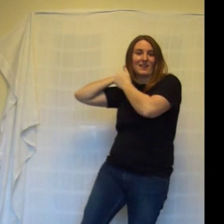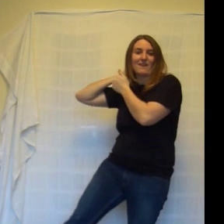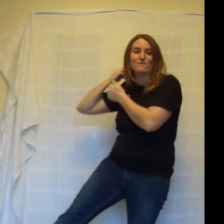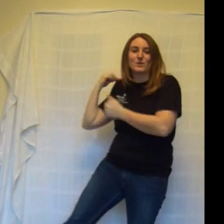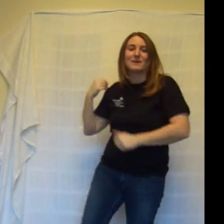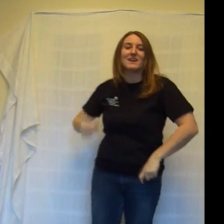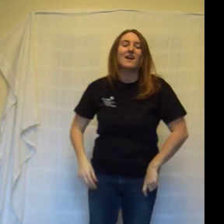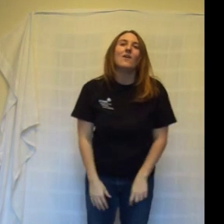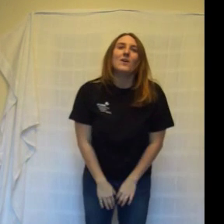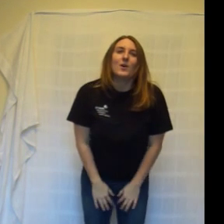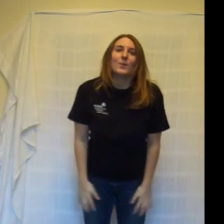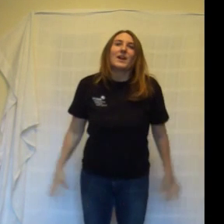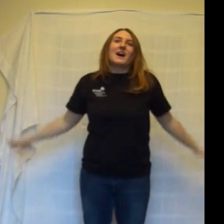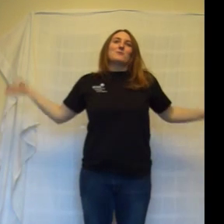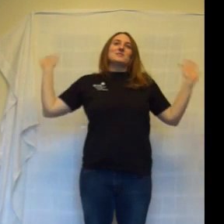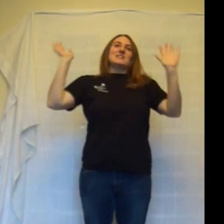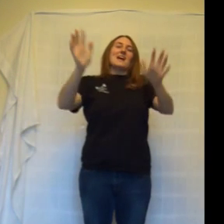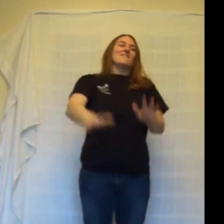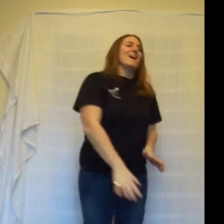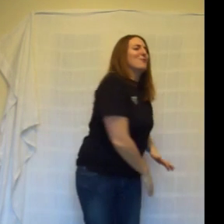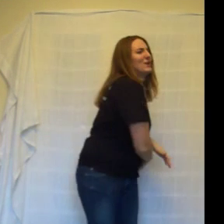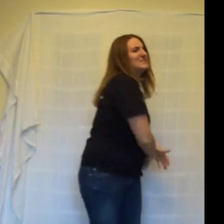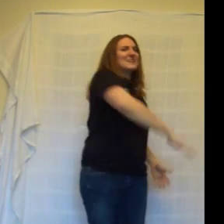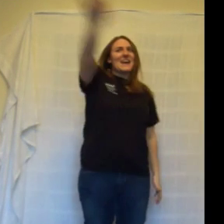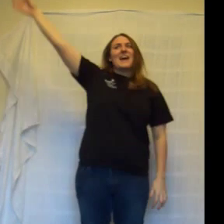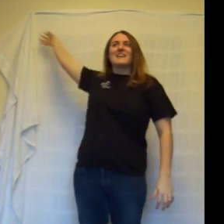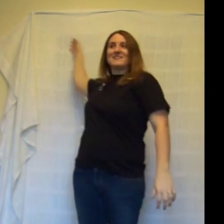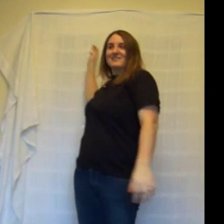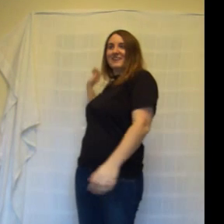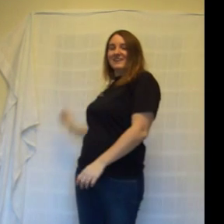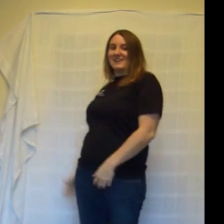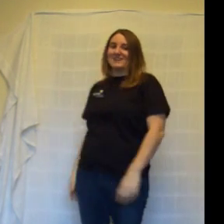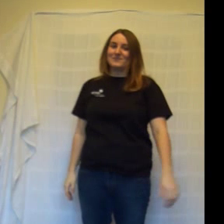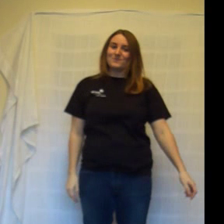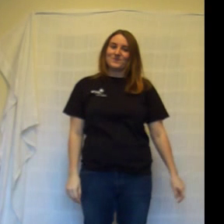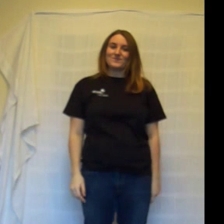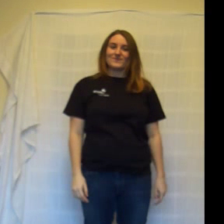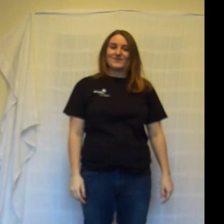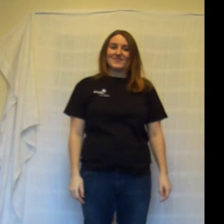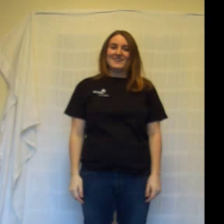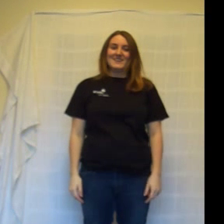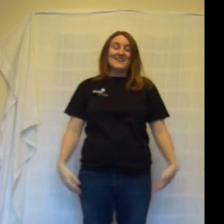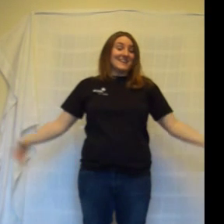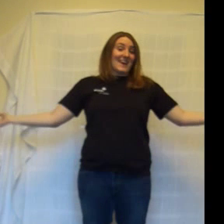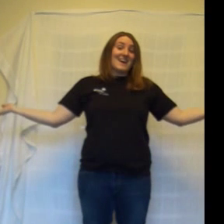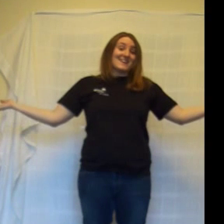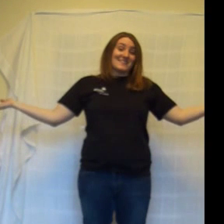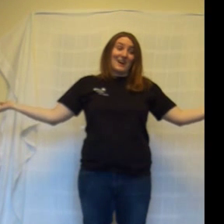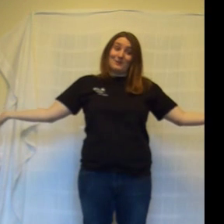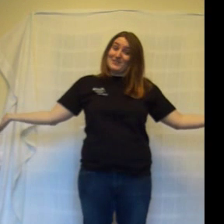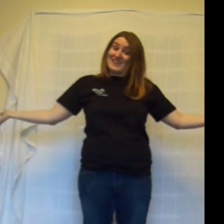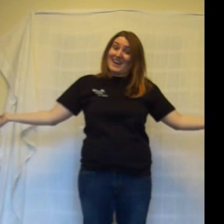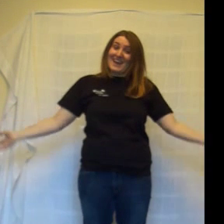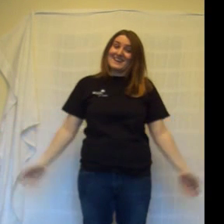captain to me, we're this way, way, the Irish Sea.